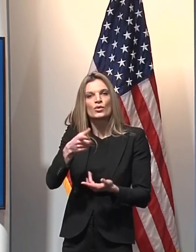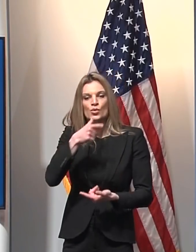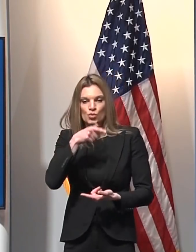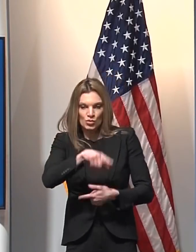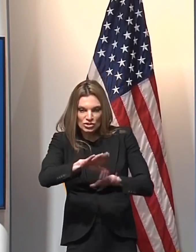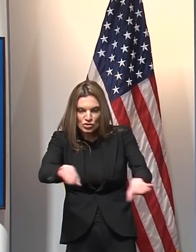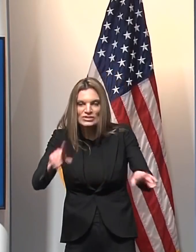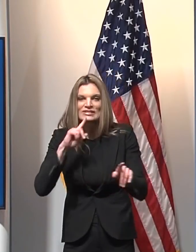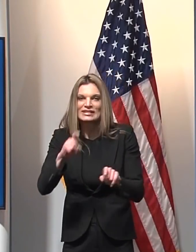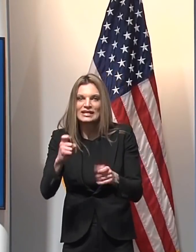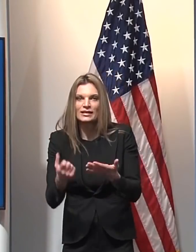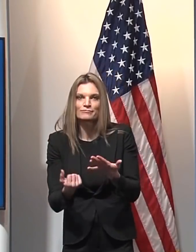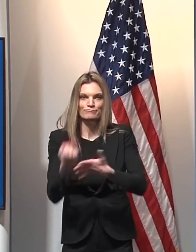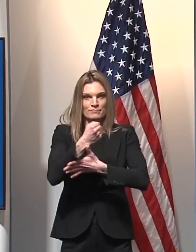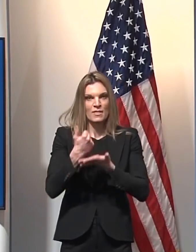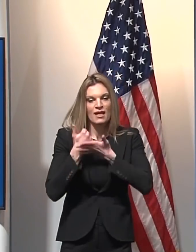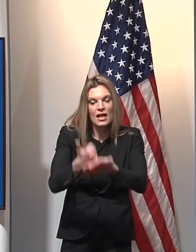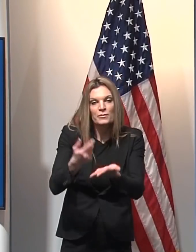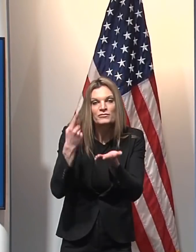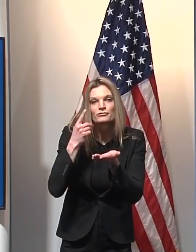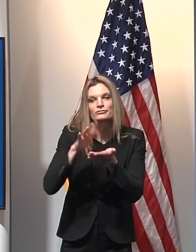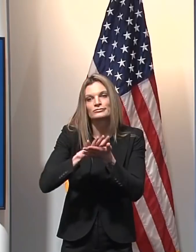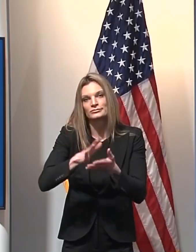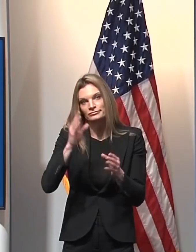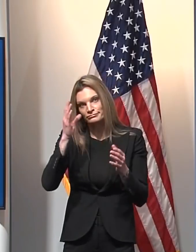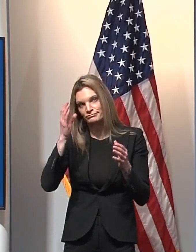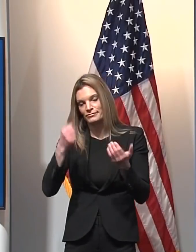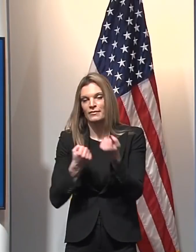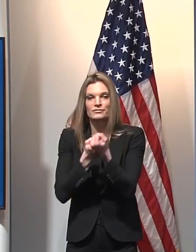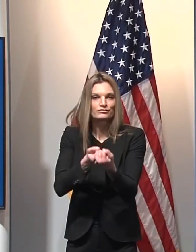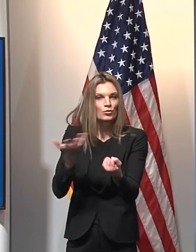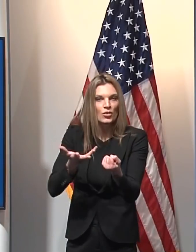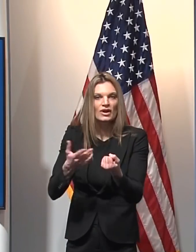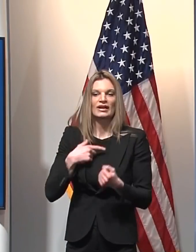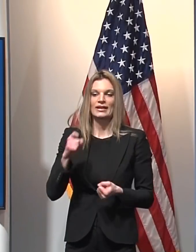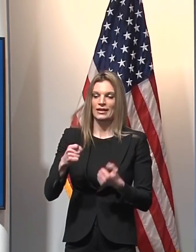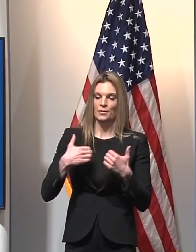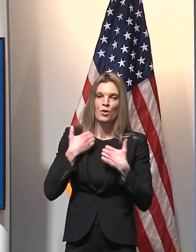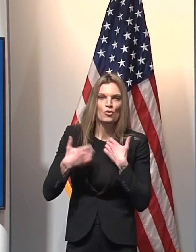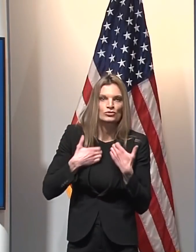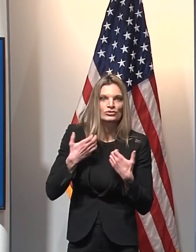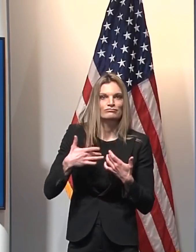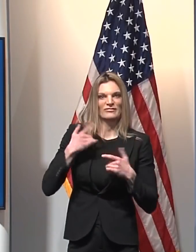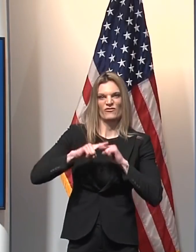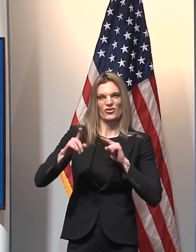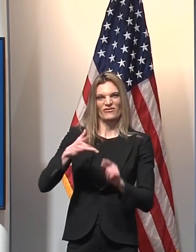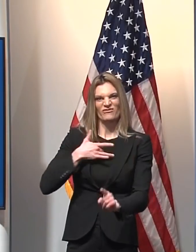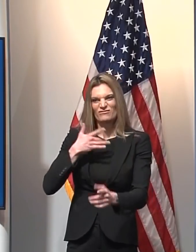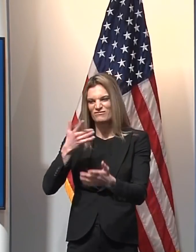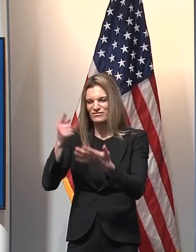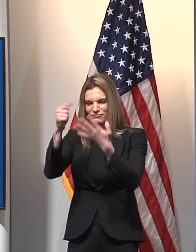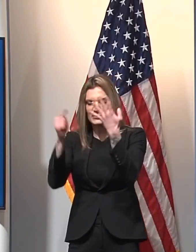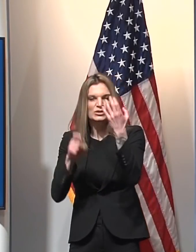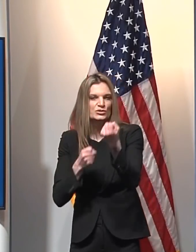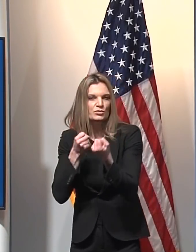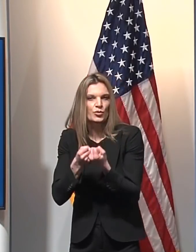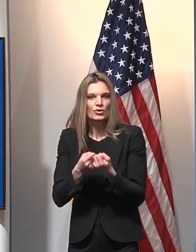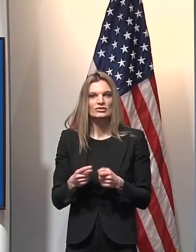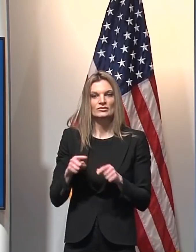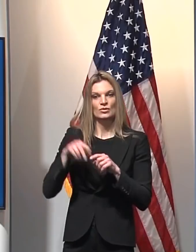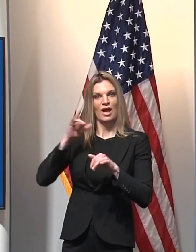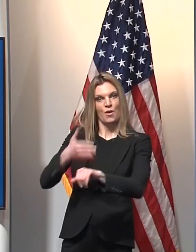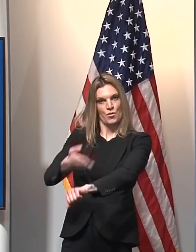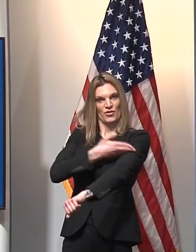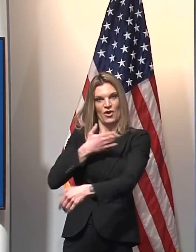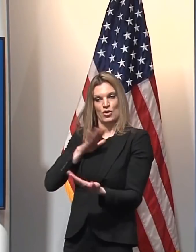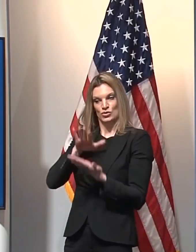their students that may include academic assistance, social-emotional supports, internet access and device procurement, and infrastructure enhancements